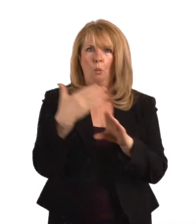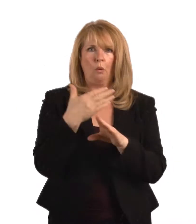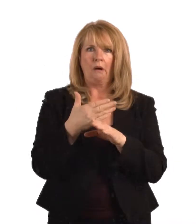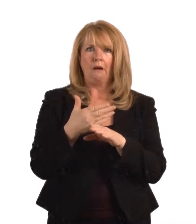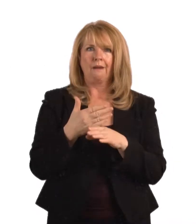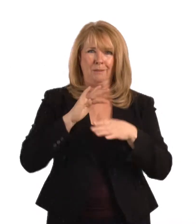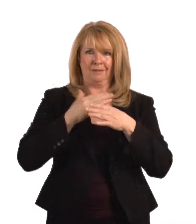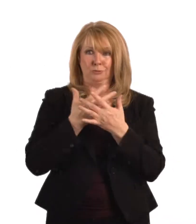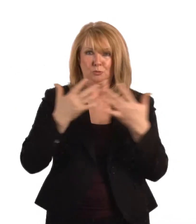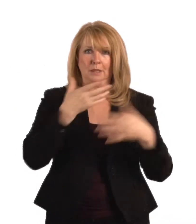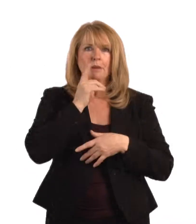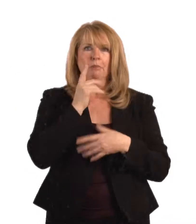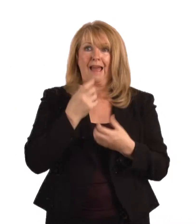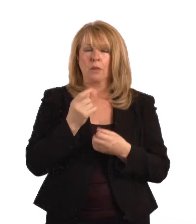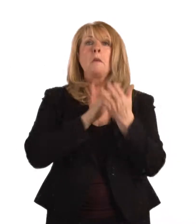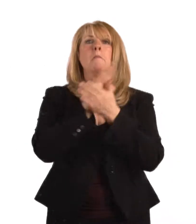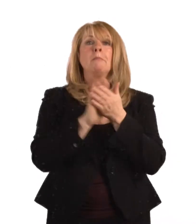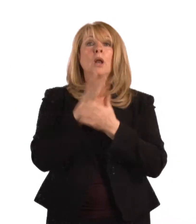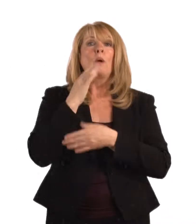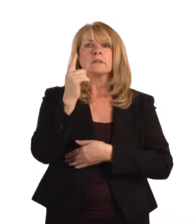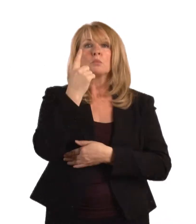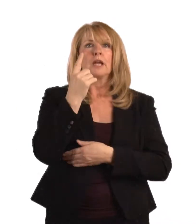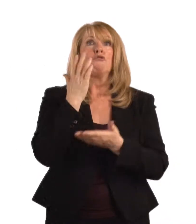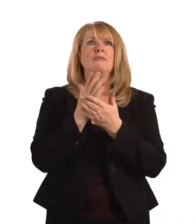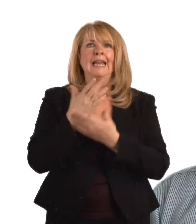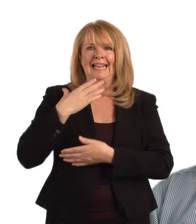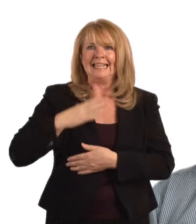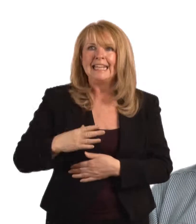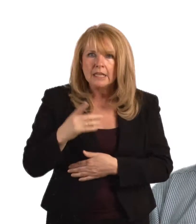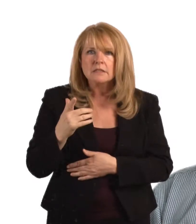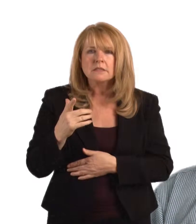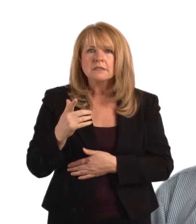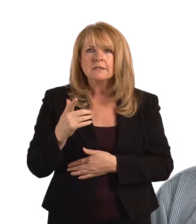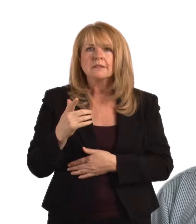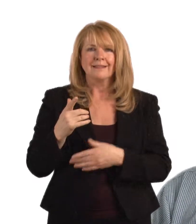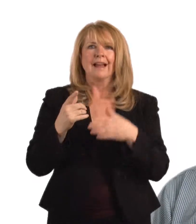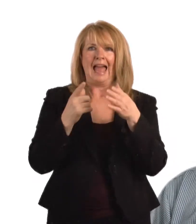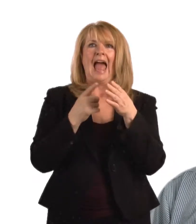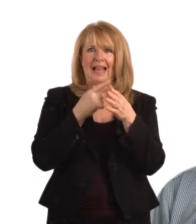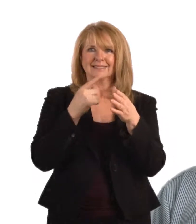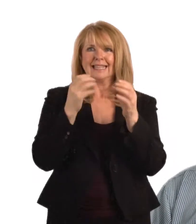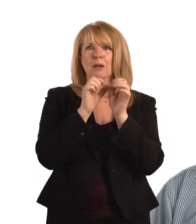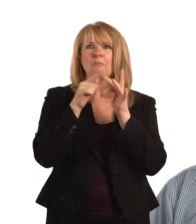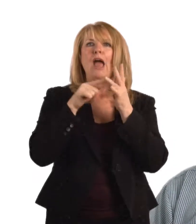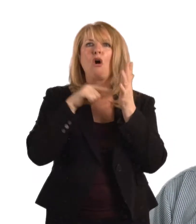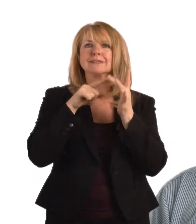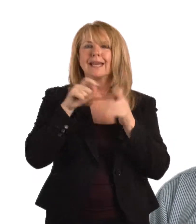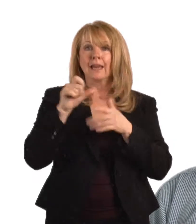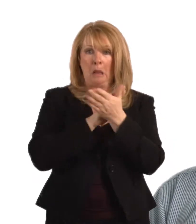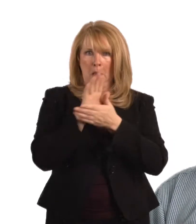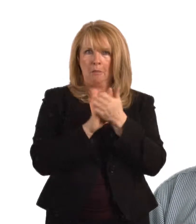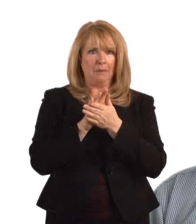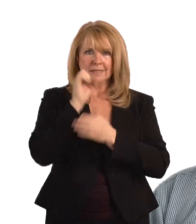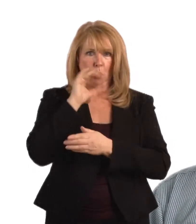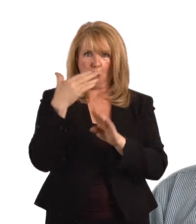gives rise to serious life-threatening infections such as MRSA and C difficile infections, and this ties in very closely with